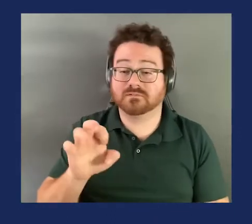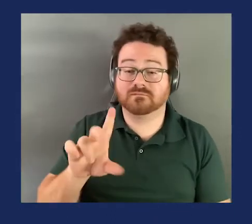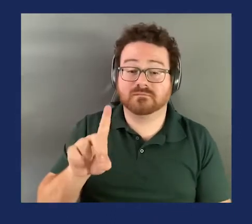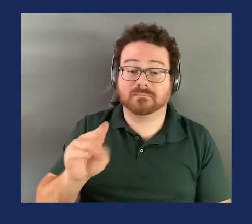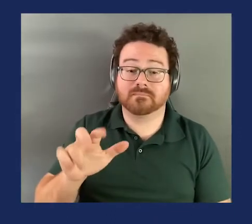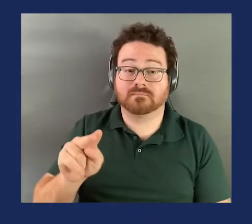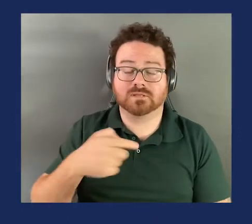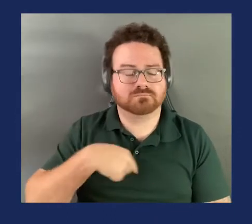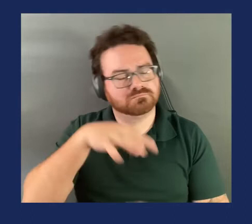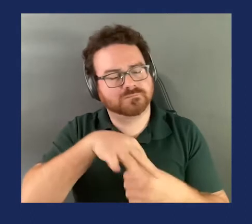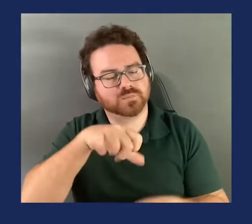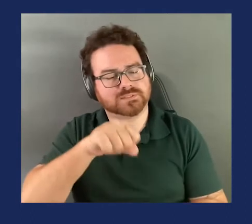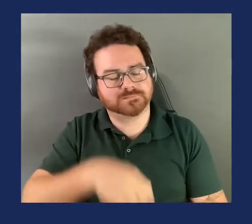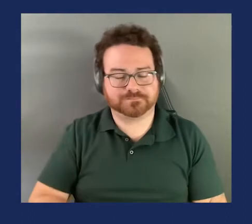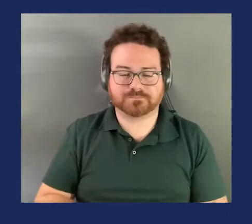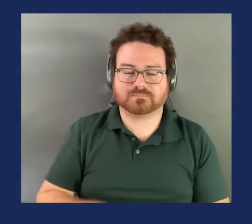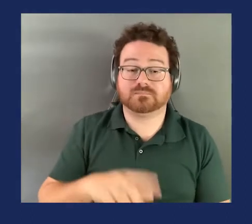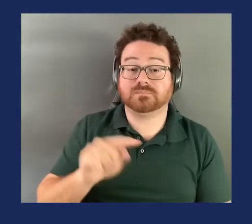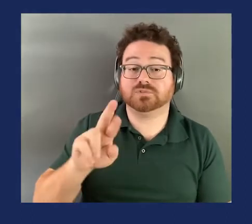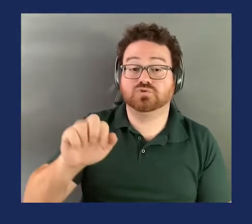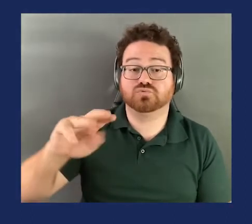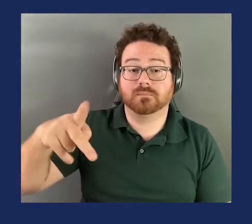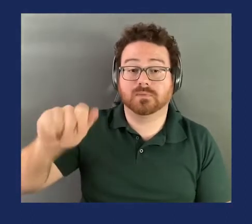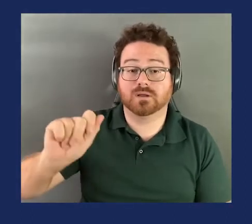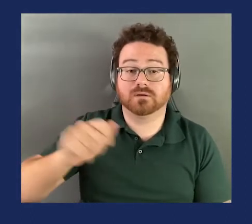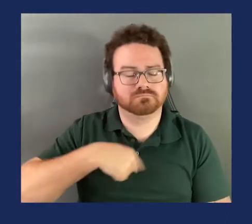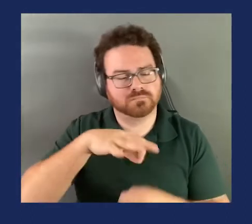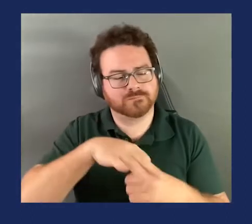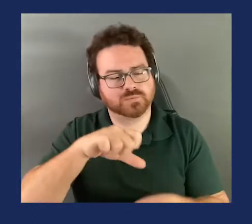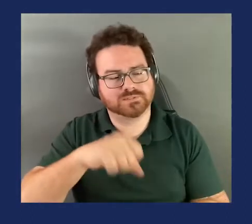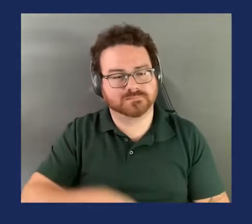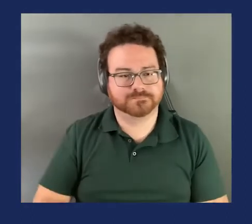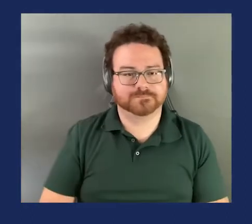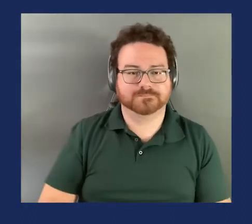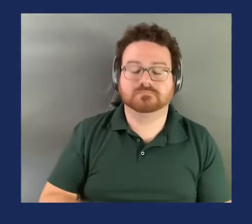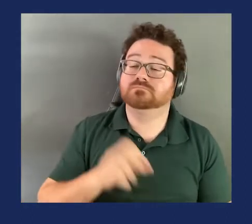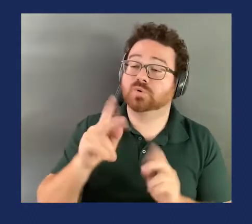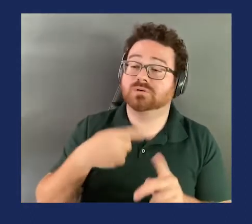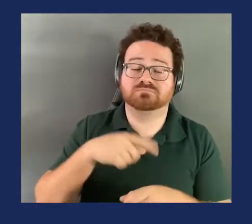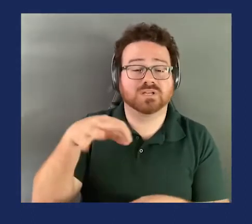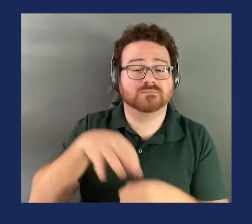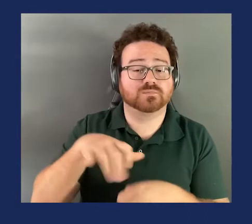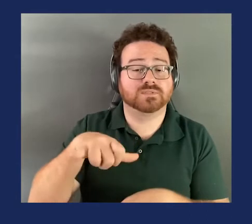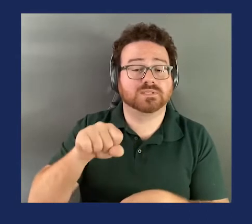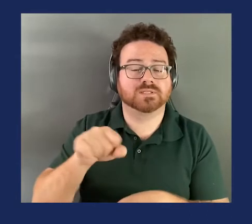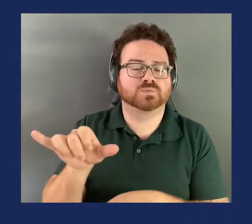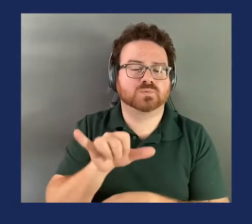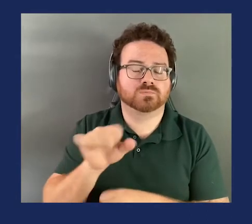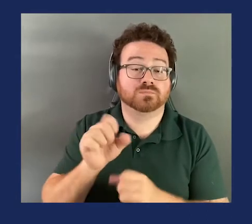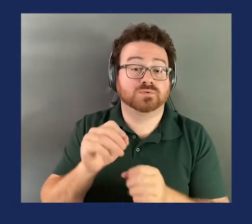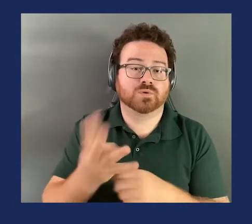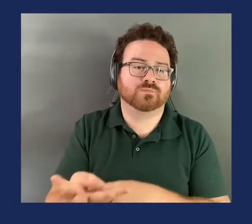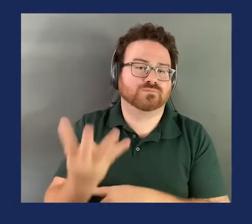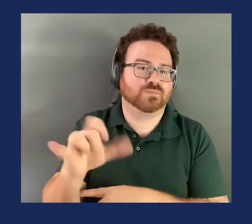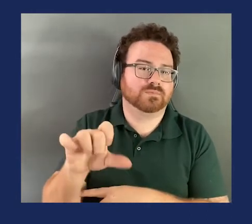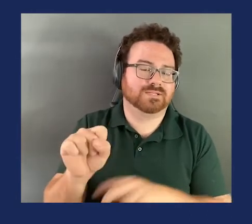I vote yes. Commissioner Trumka? I vote yes. And I vote yes as well. So the yeses are four, the